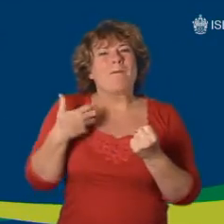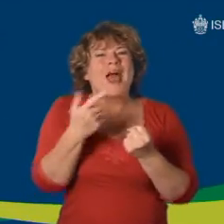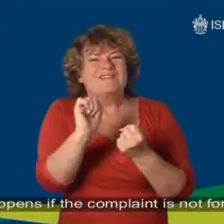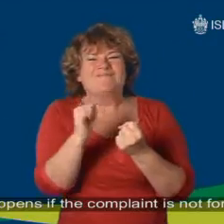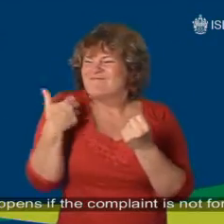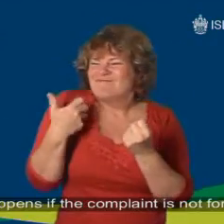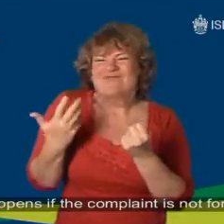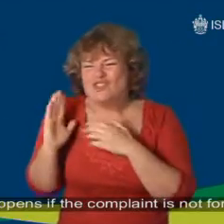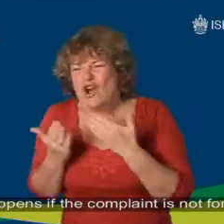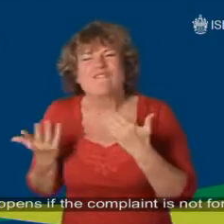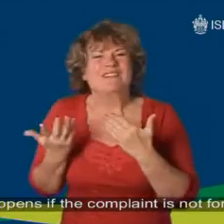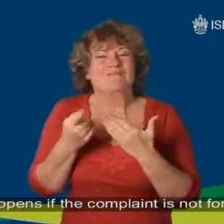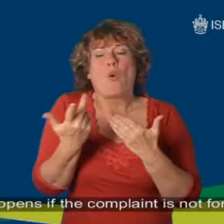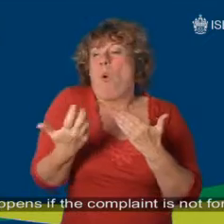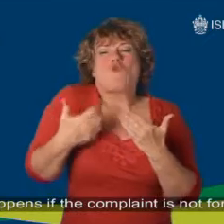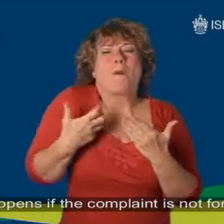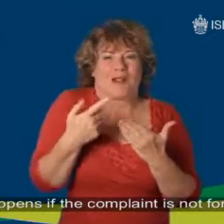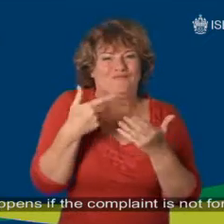What happens if the complaint is not for us?